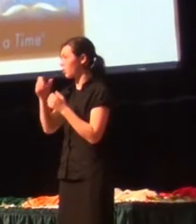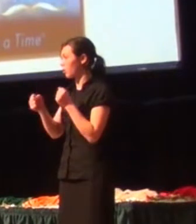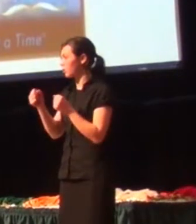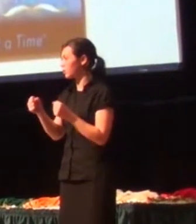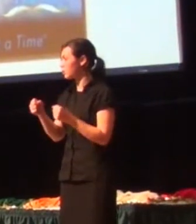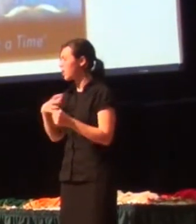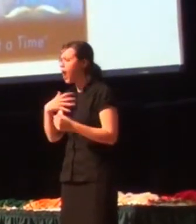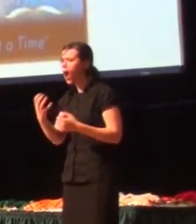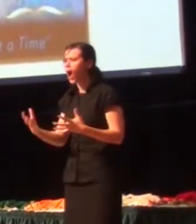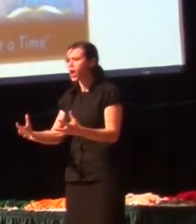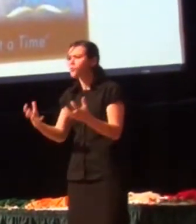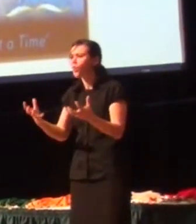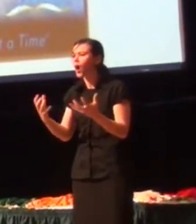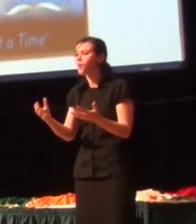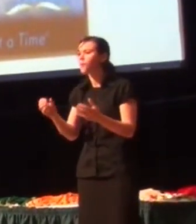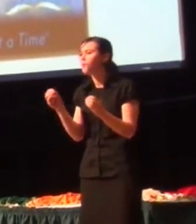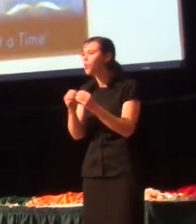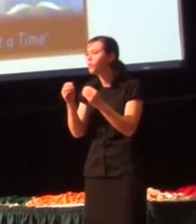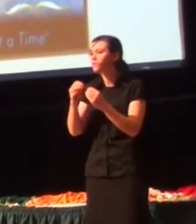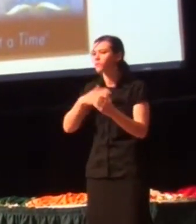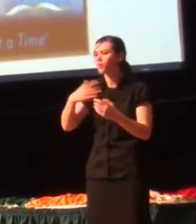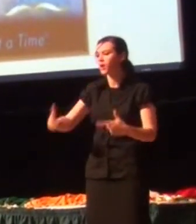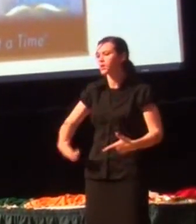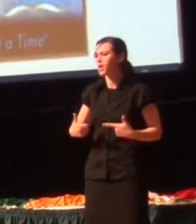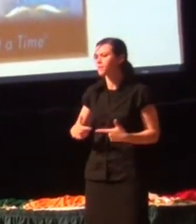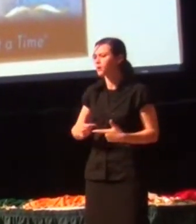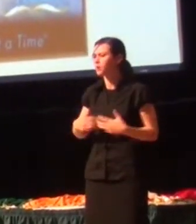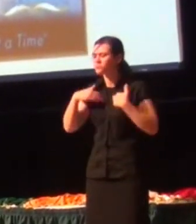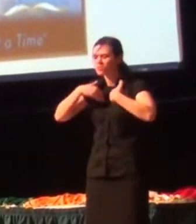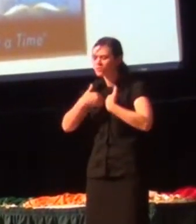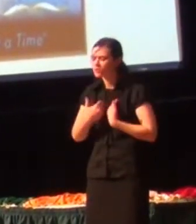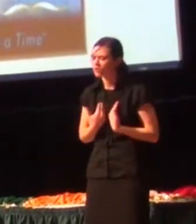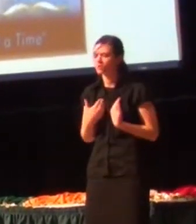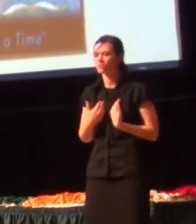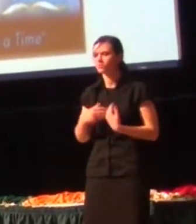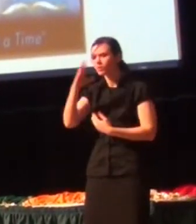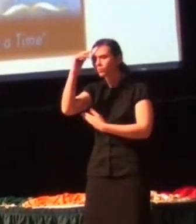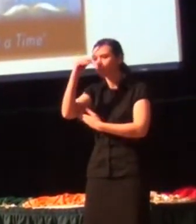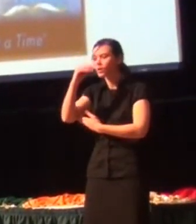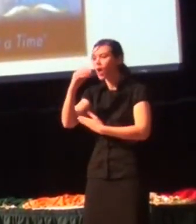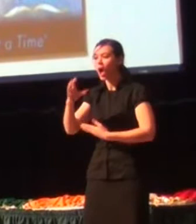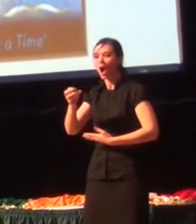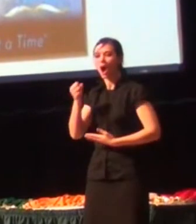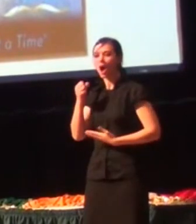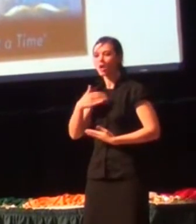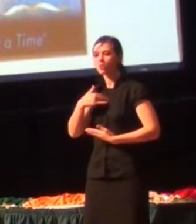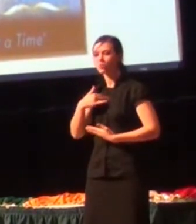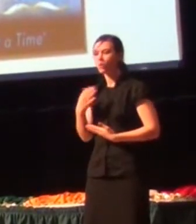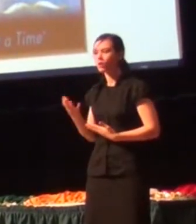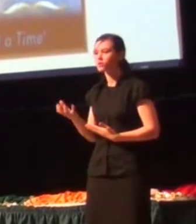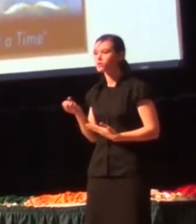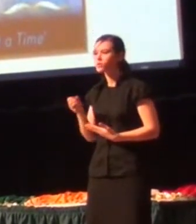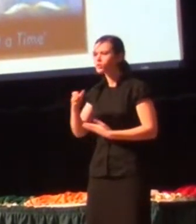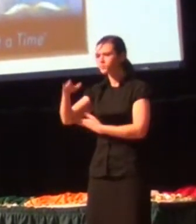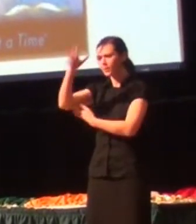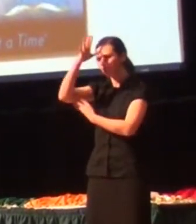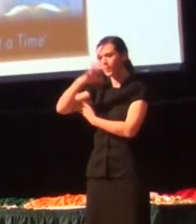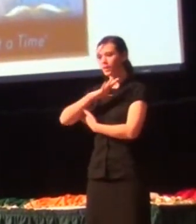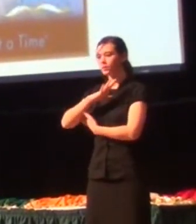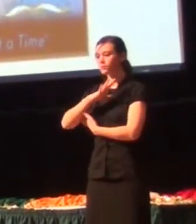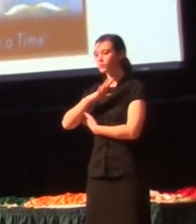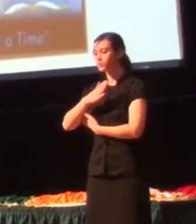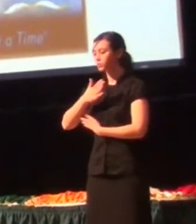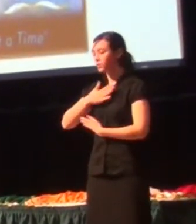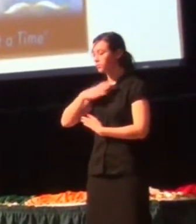more for my life. God, I'm tired of being a boy. I want to be a man. Because one day when my little boy takes my hand,